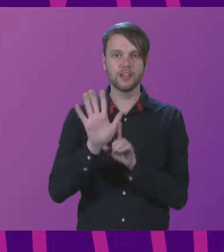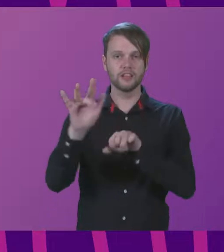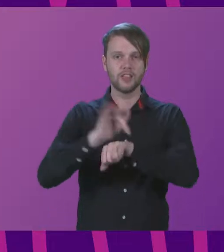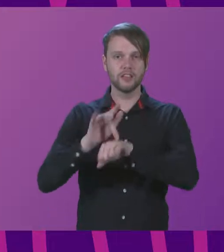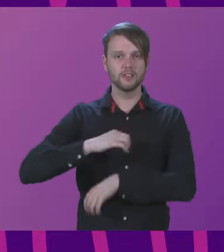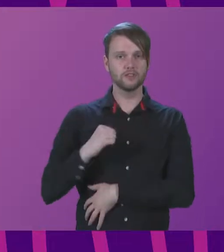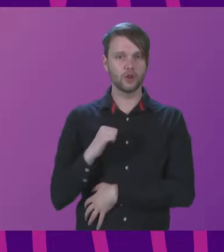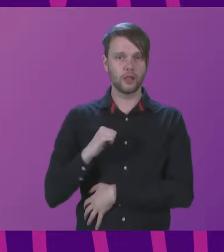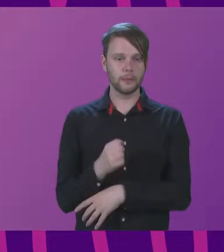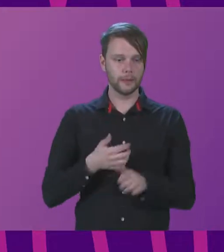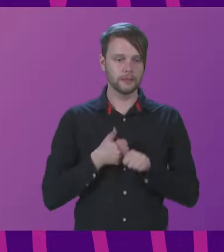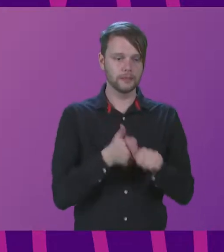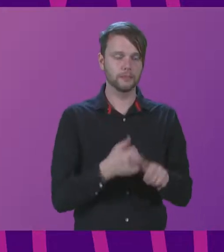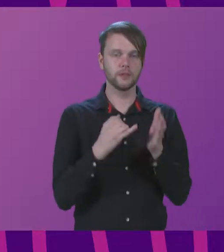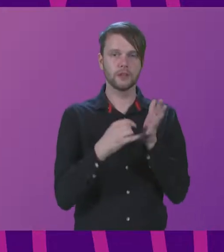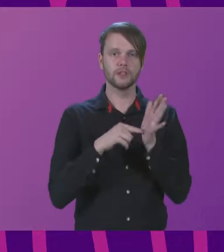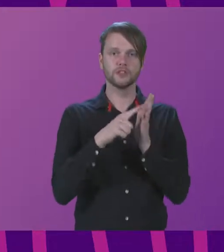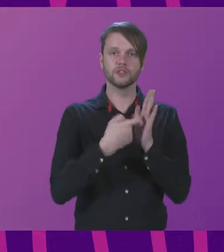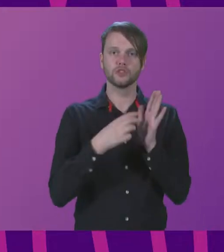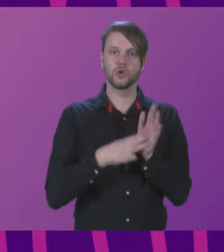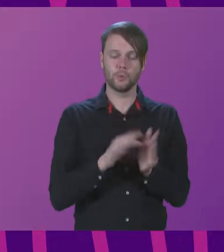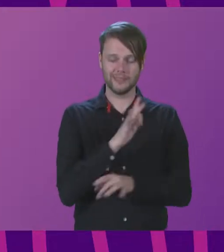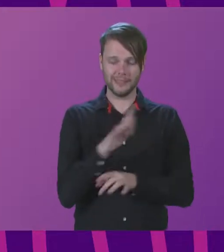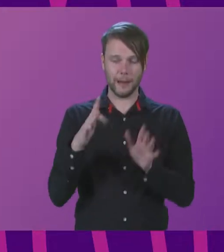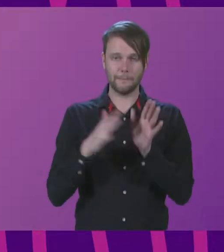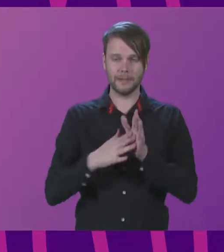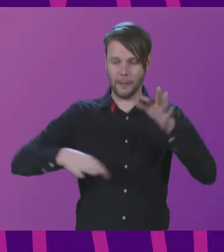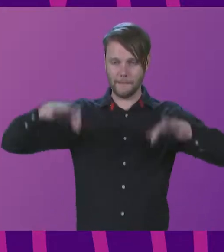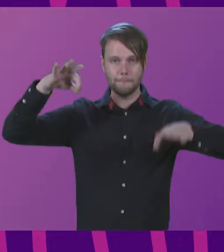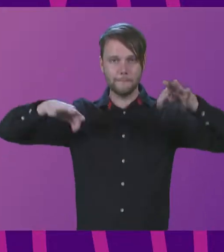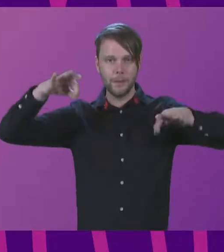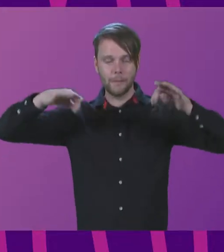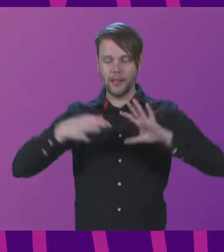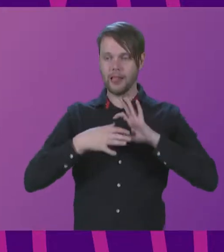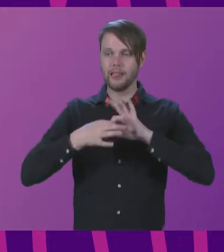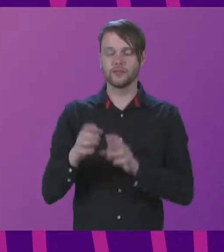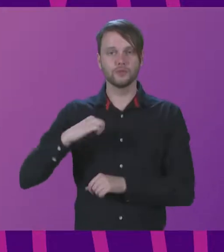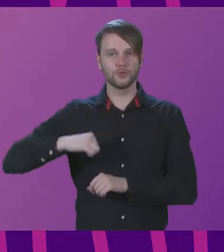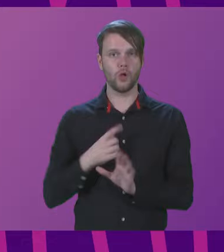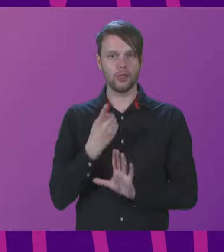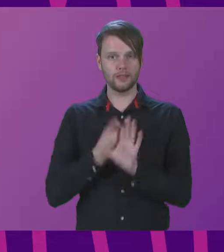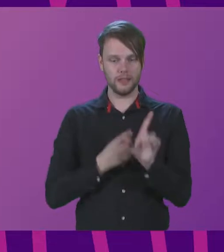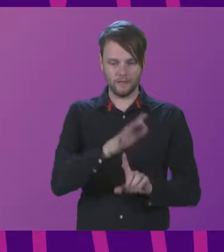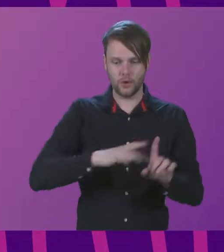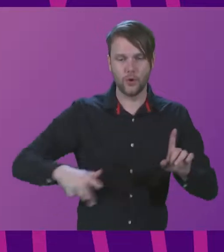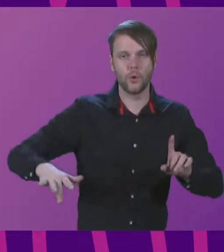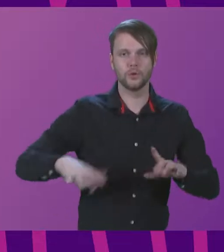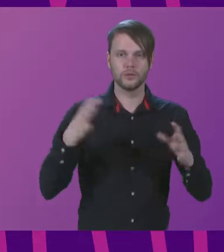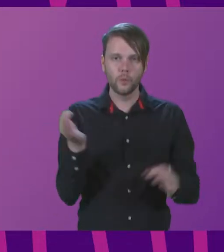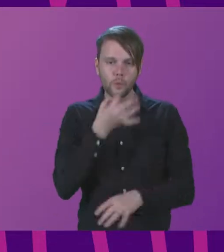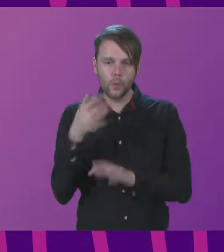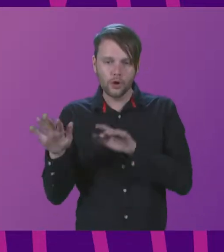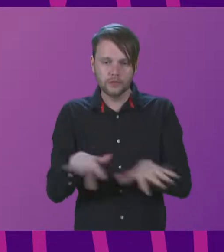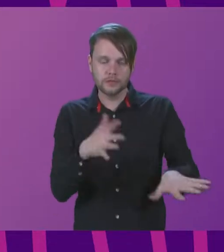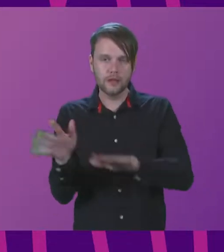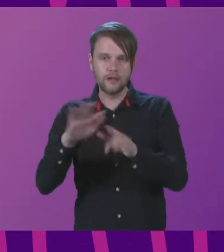supported Storm, a 10-metre-tall puppet, as part of Scotland's year of coasts and waters. Storm was used to encourage us all